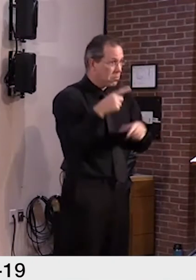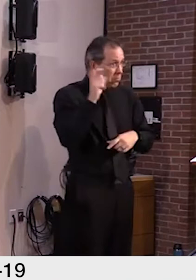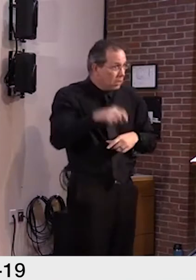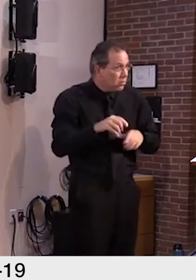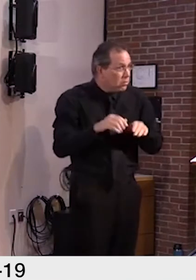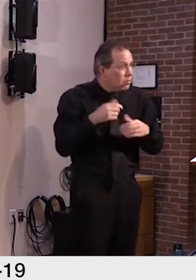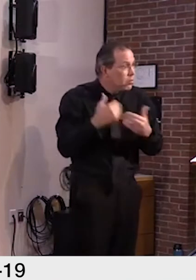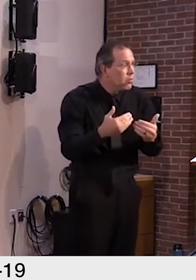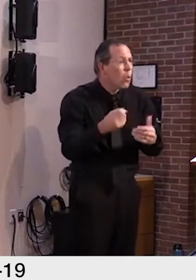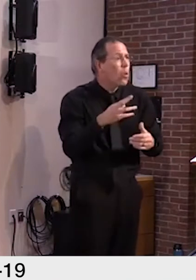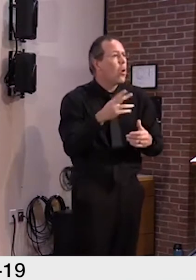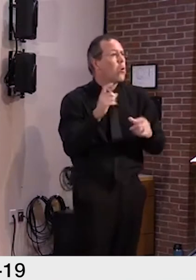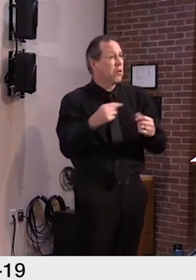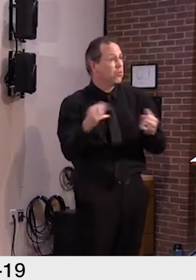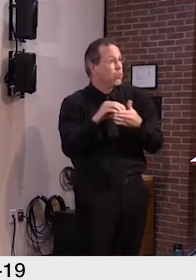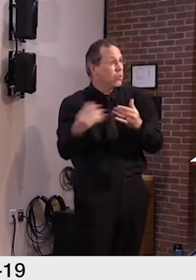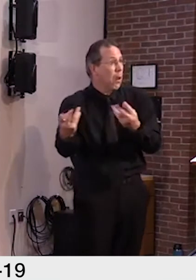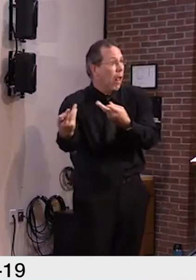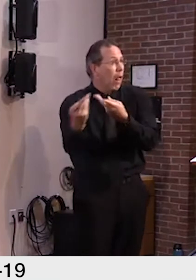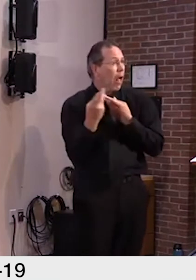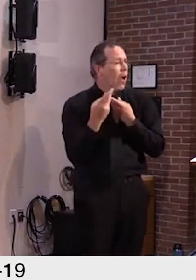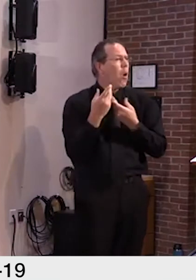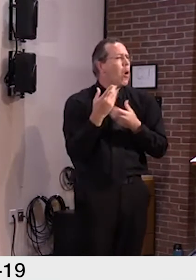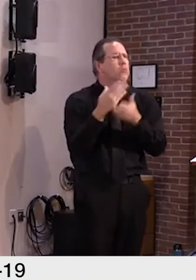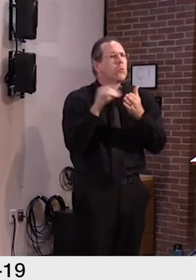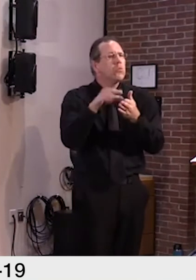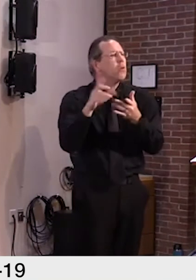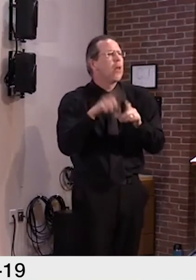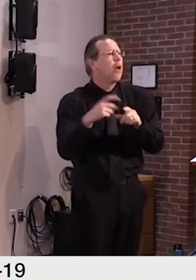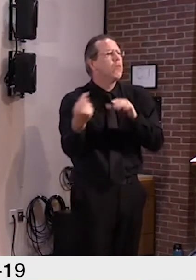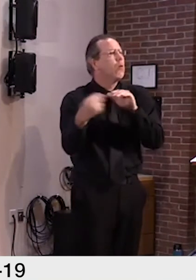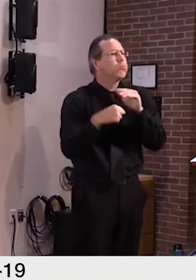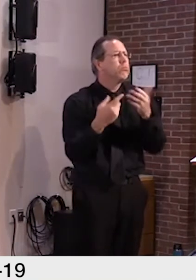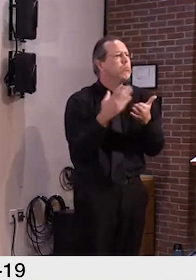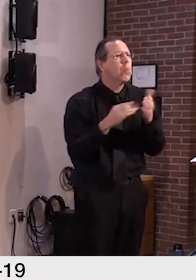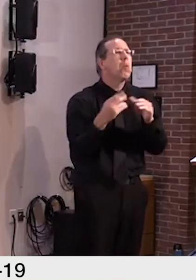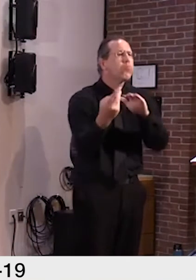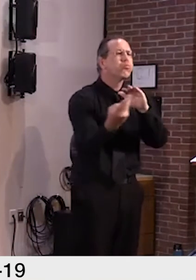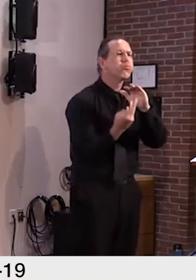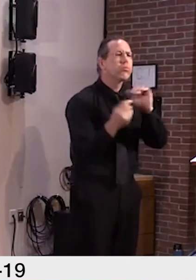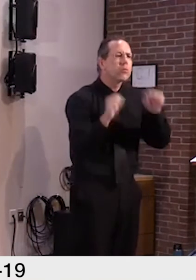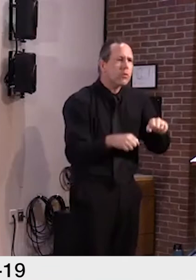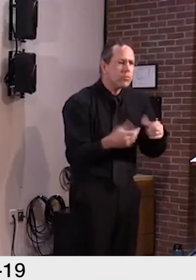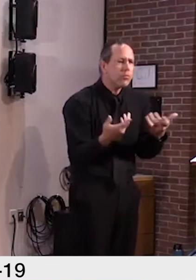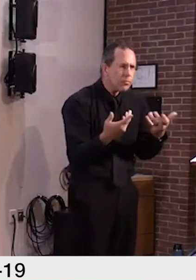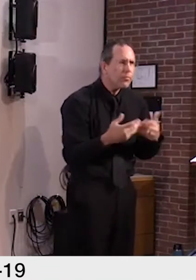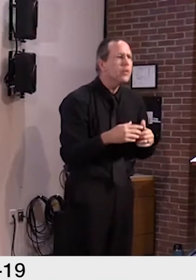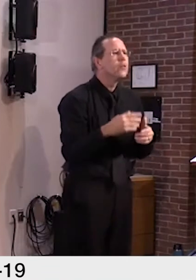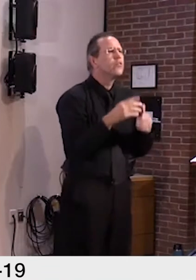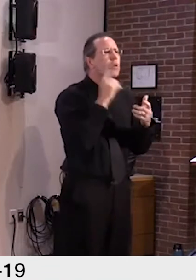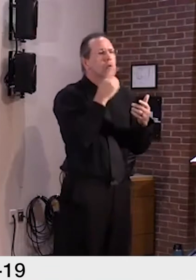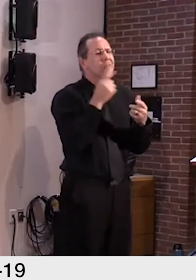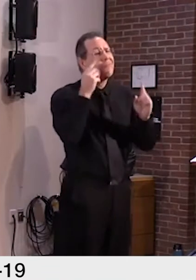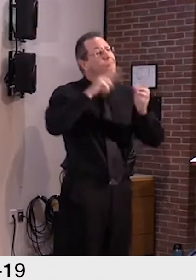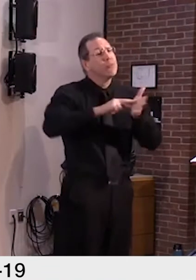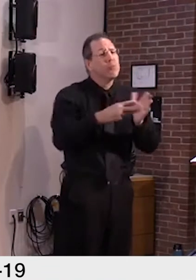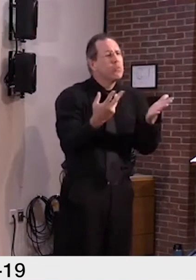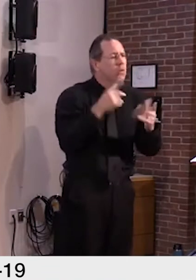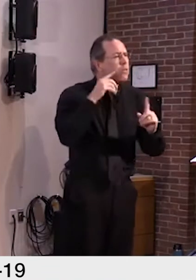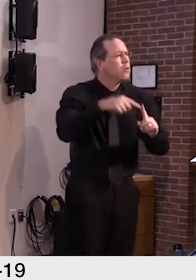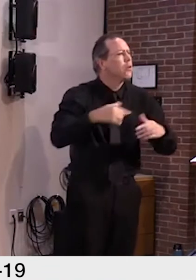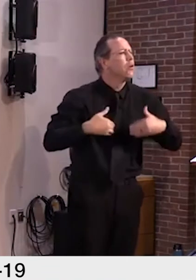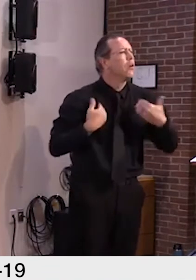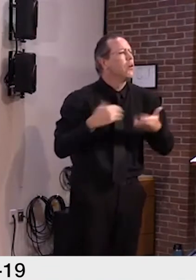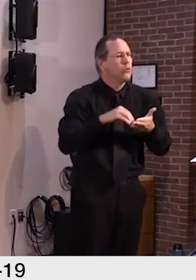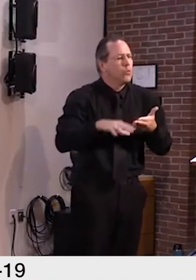particularly for our youngest students while in conditions who remain possible. It's important to note that many districts, however, were already moving